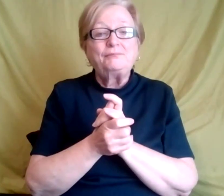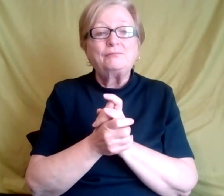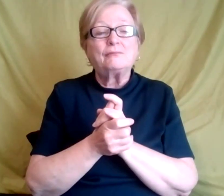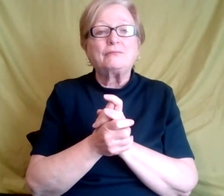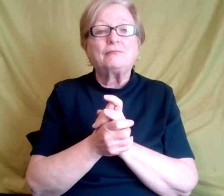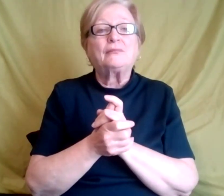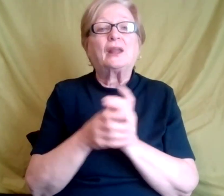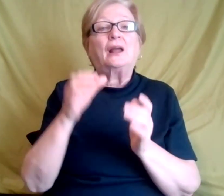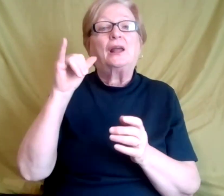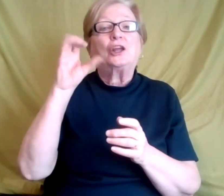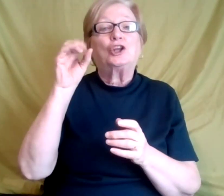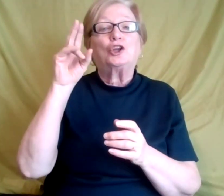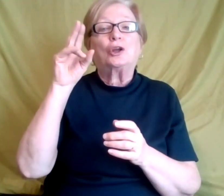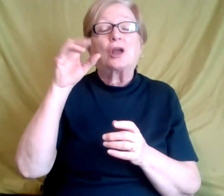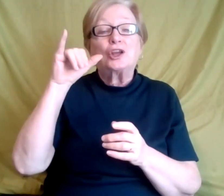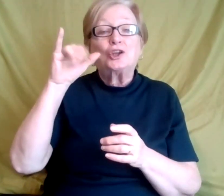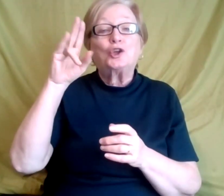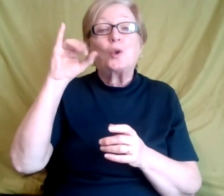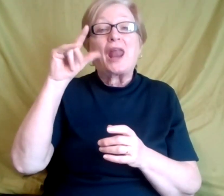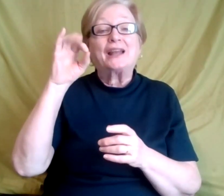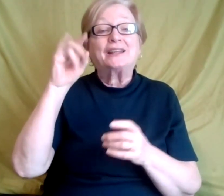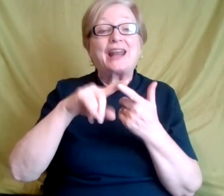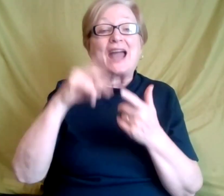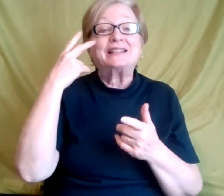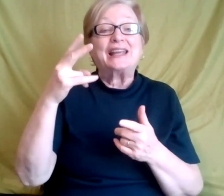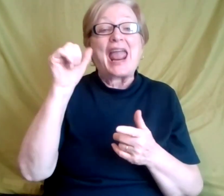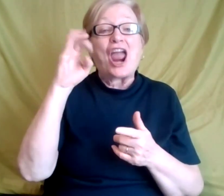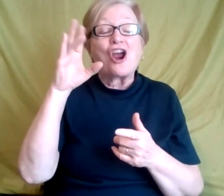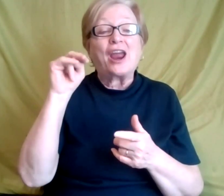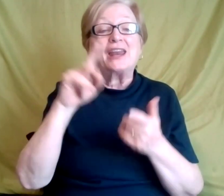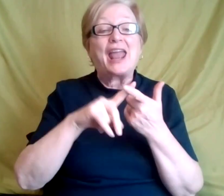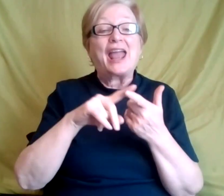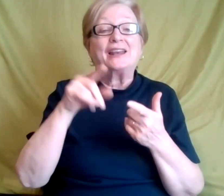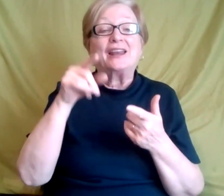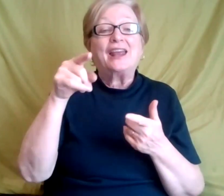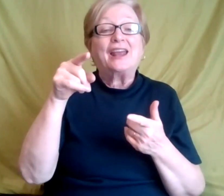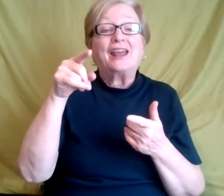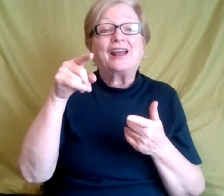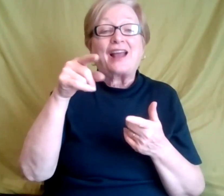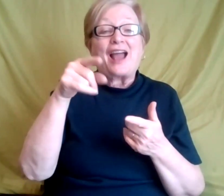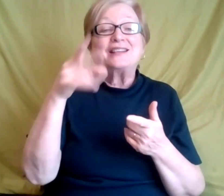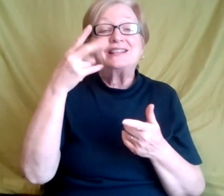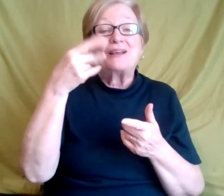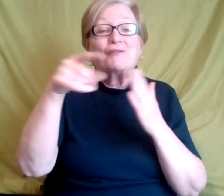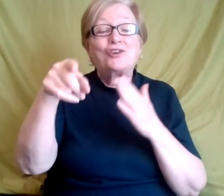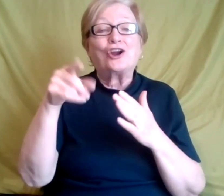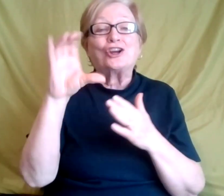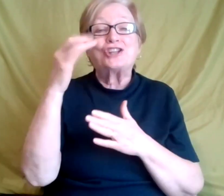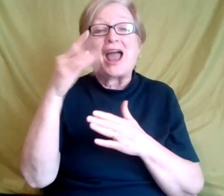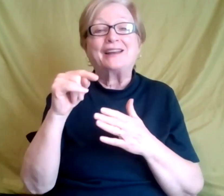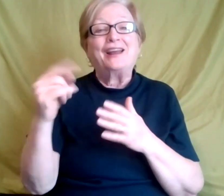and, and, so Aaron, Shannon, I see your chat, reach out to me and we'll talk. Okay.